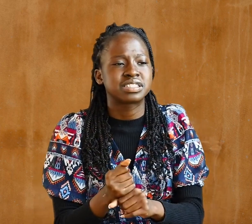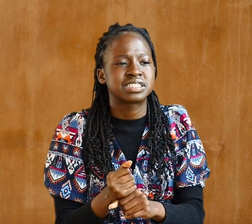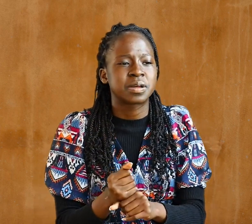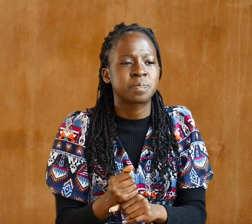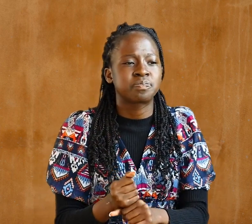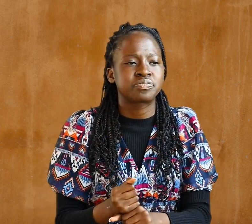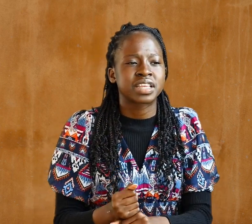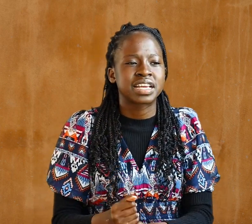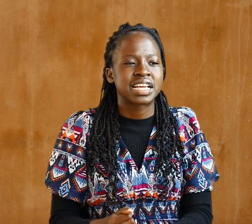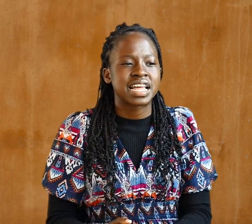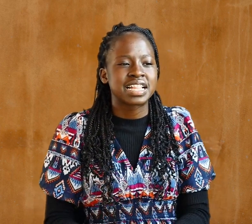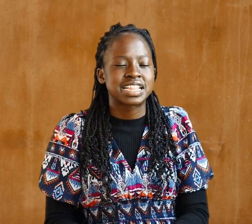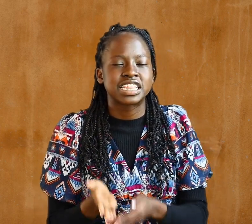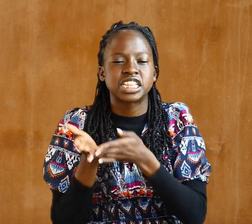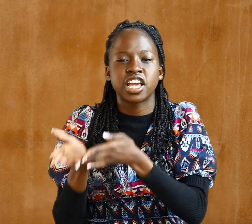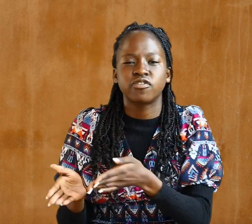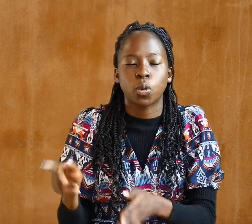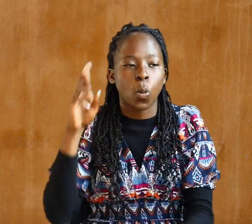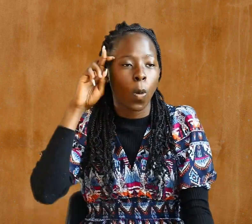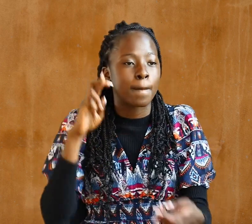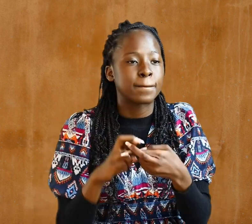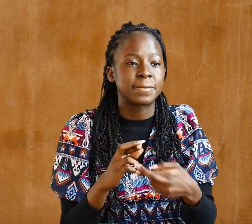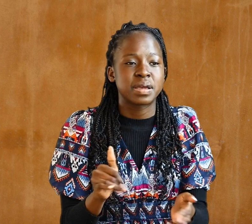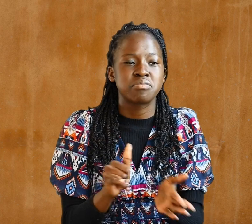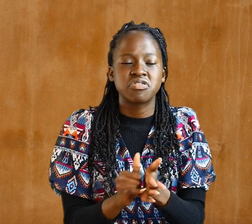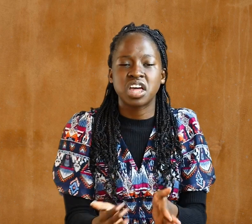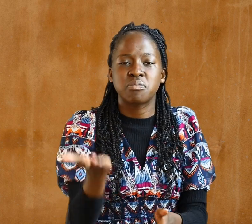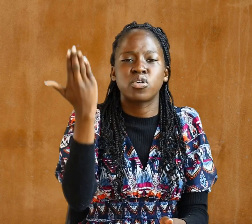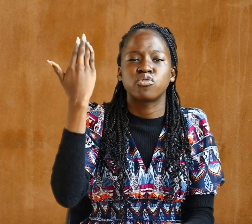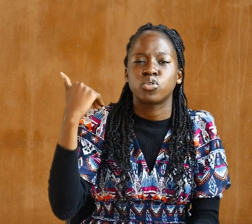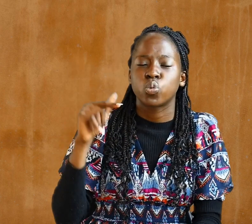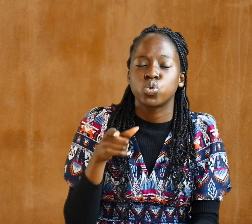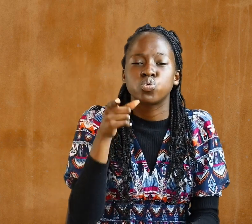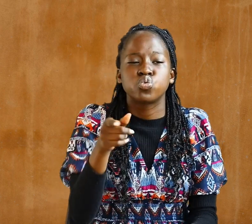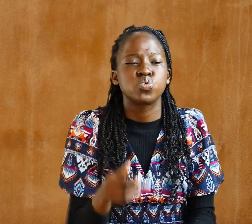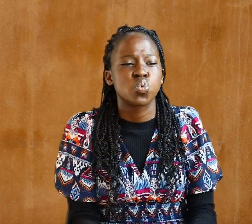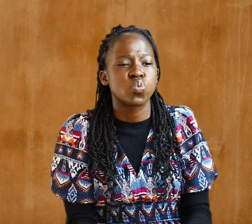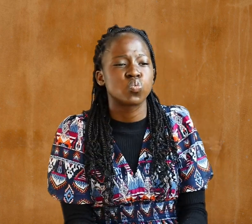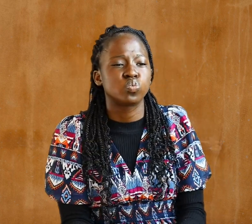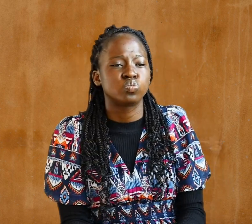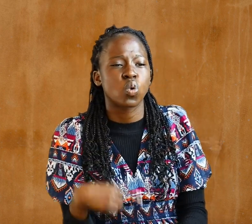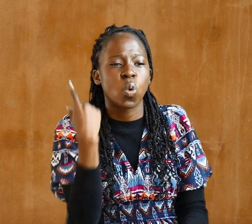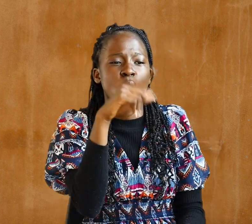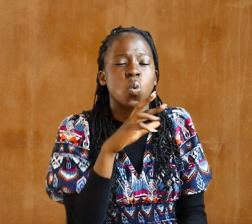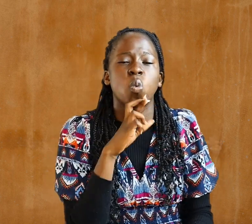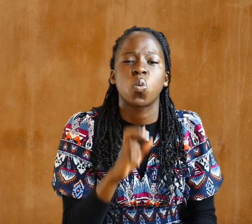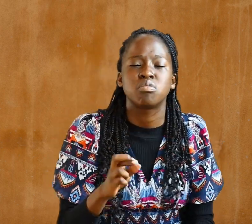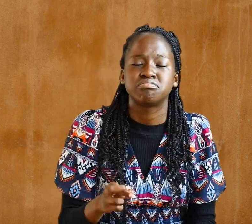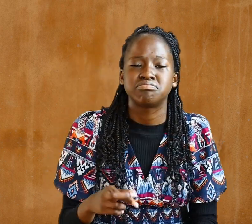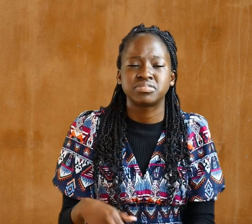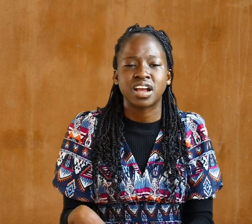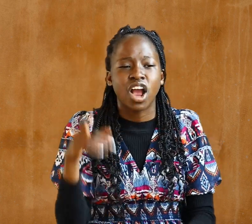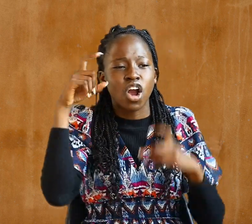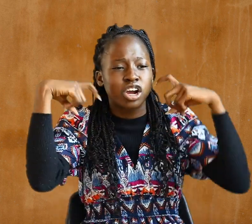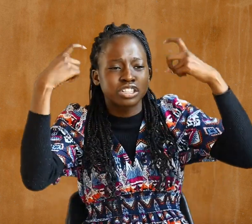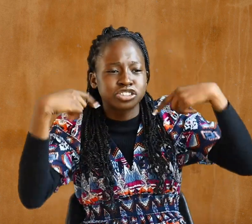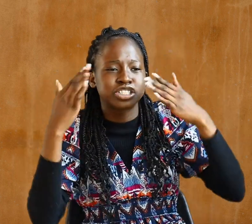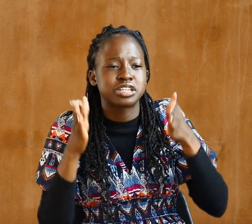Therefore, remember that formerly you who were Gentiles by birth and called